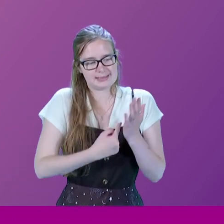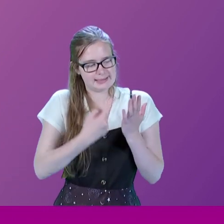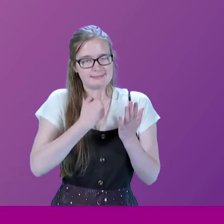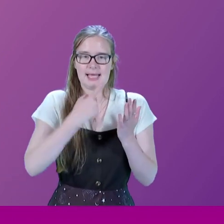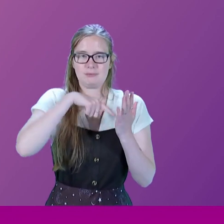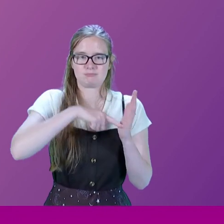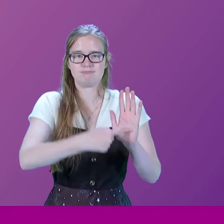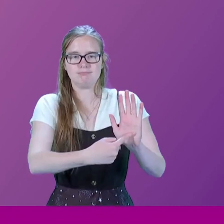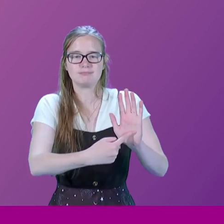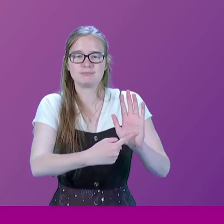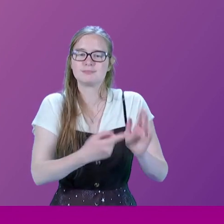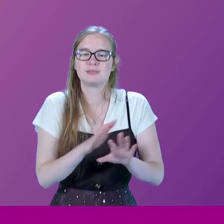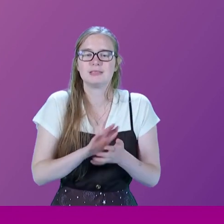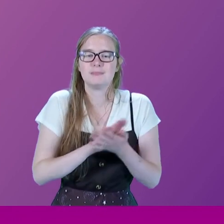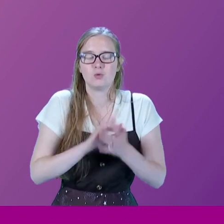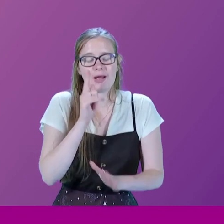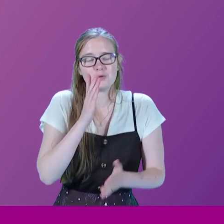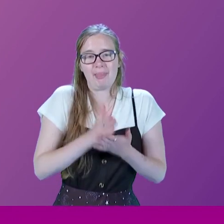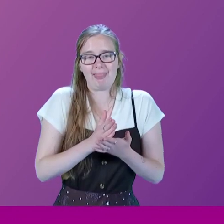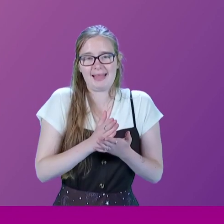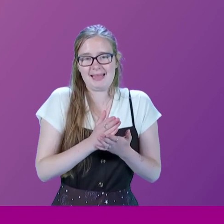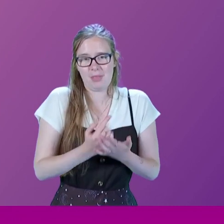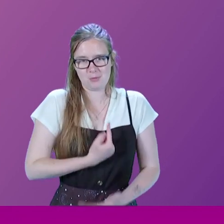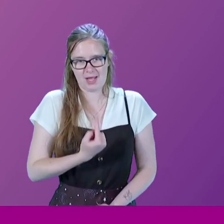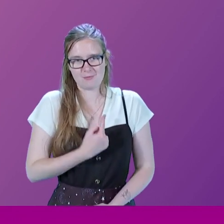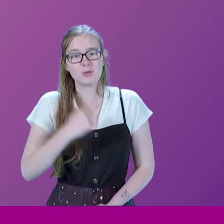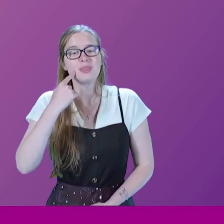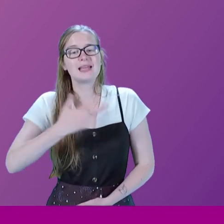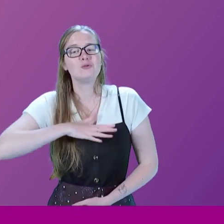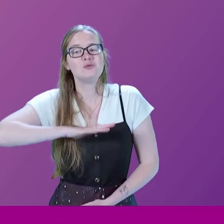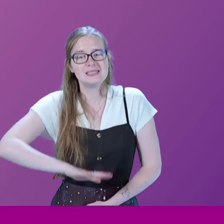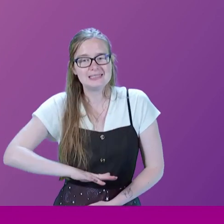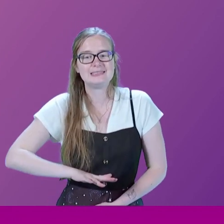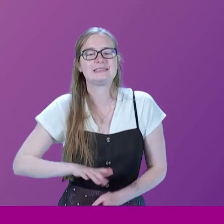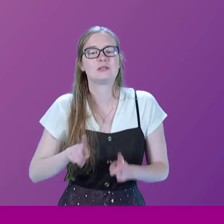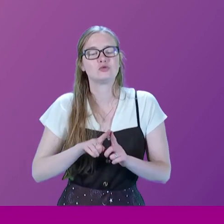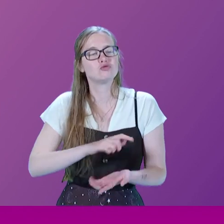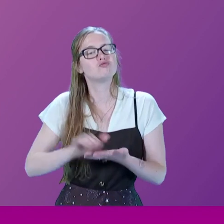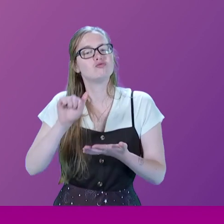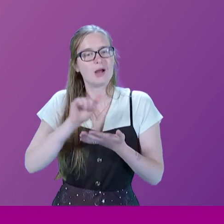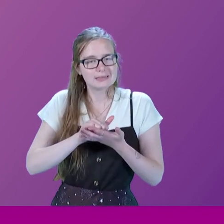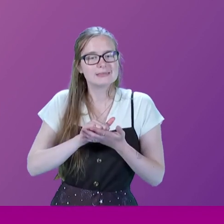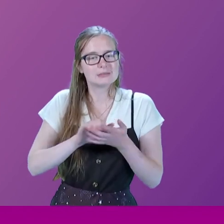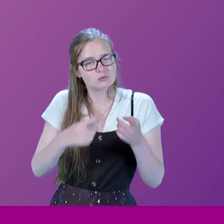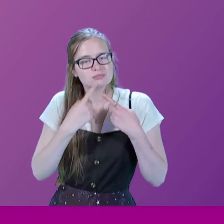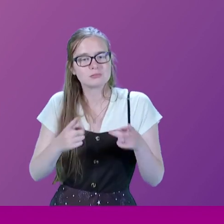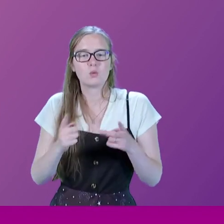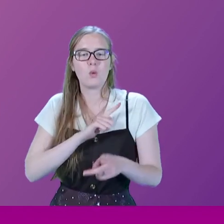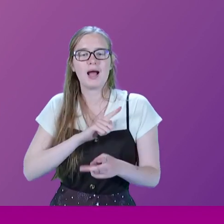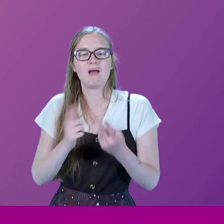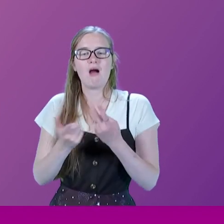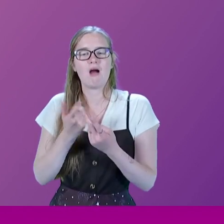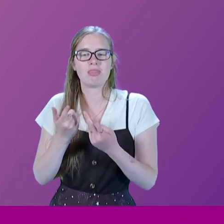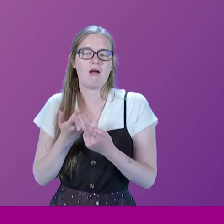these things. Now, you don't exactly believe them, but you think it is necessary and you think it is right because otherwise